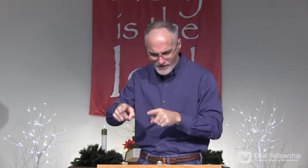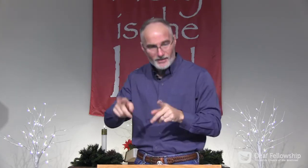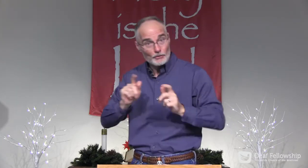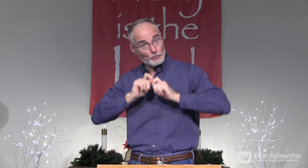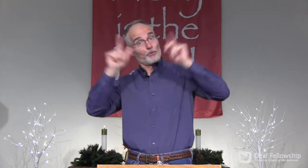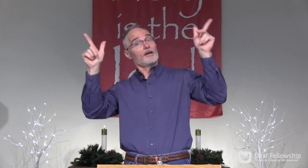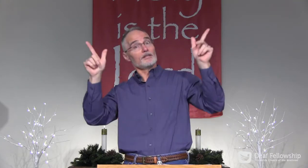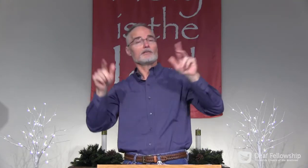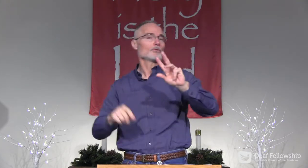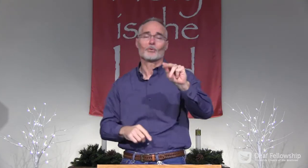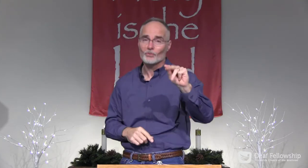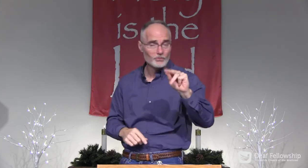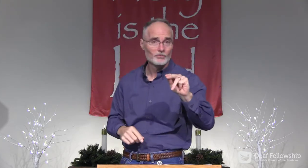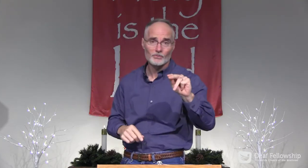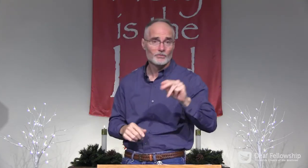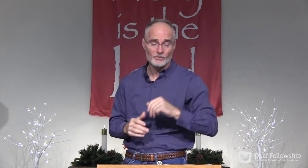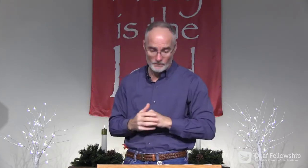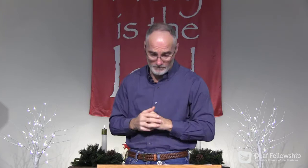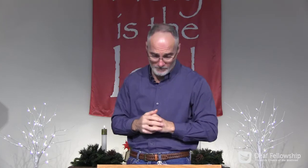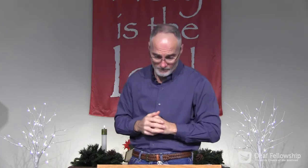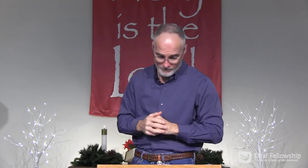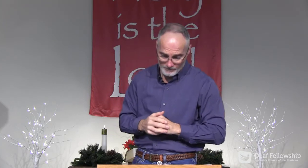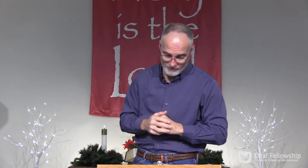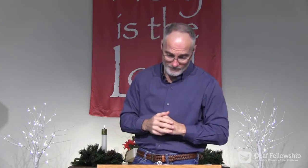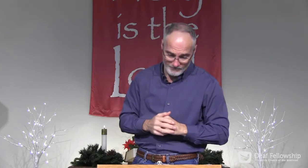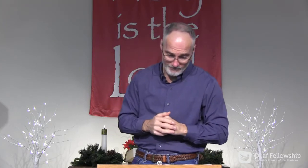scary things out there. But it's not surprising.